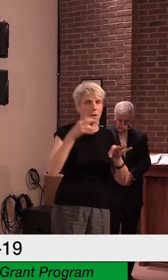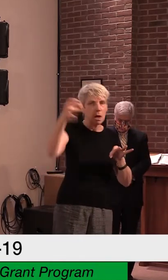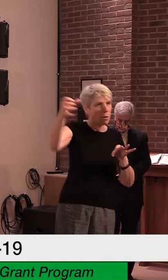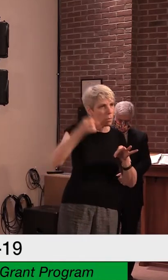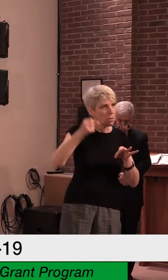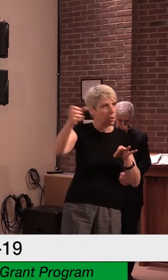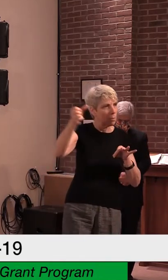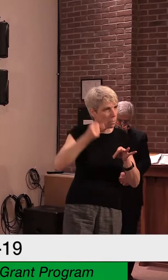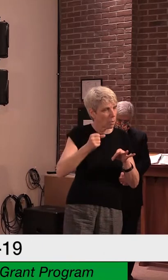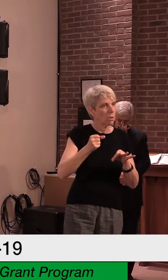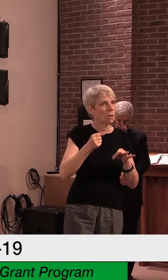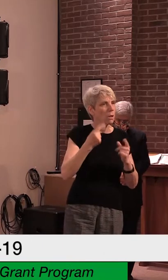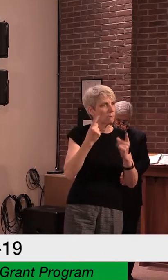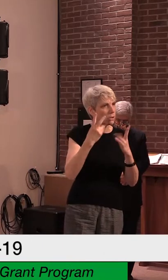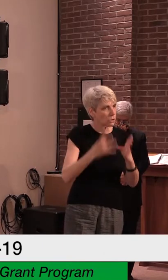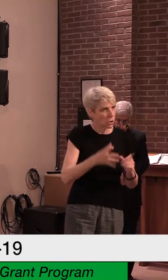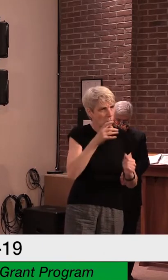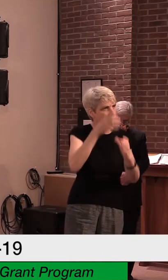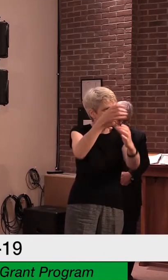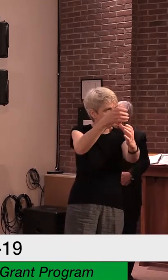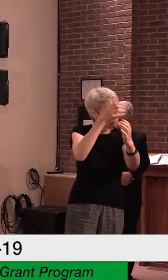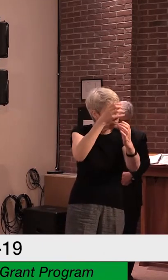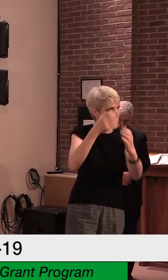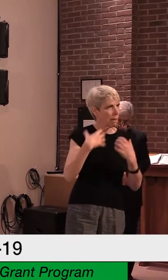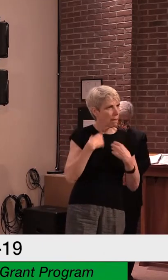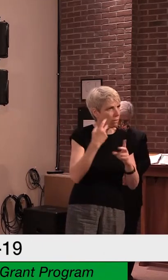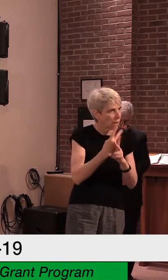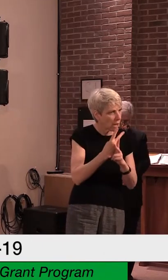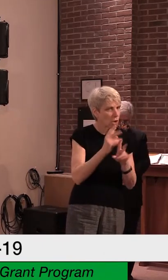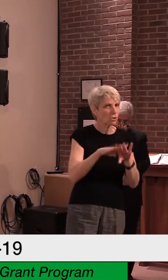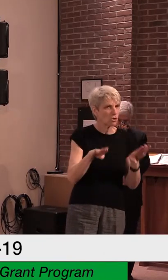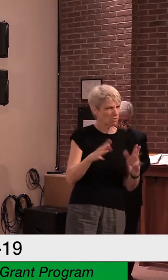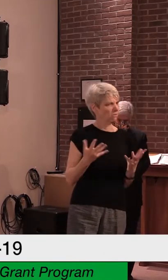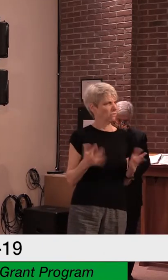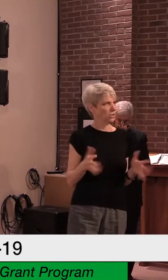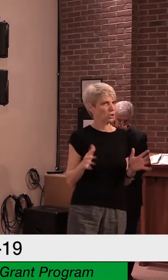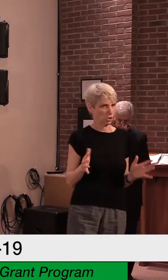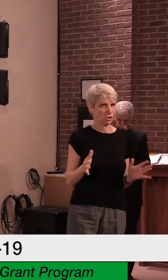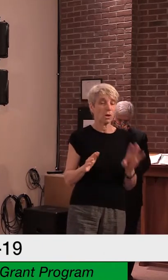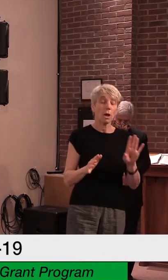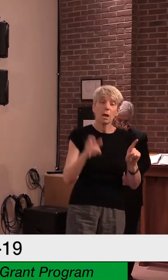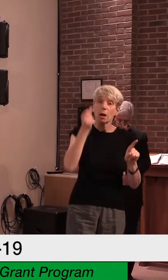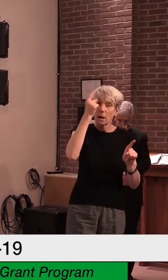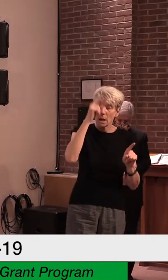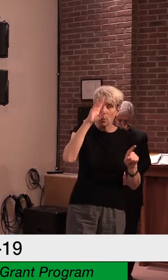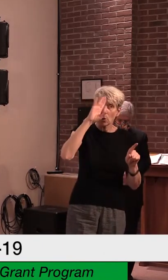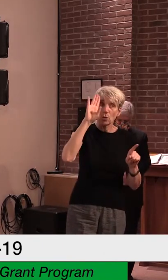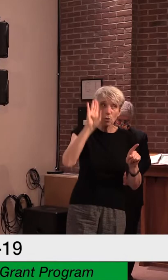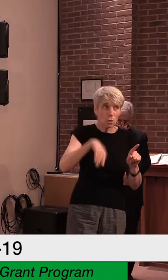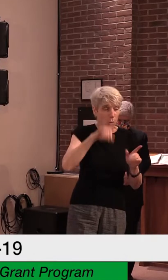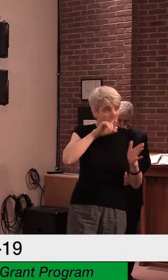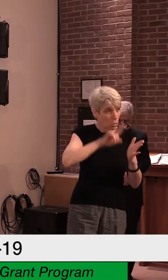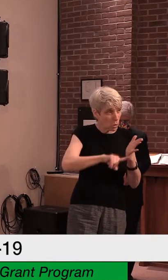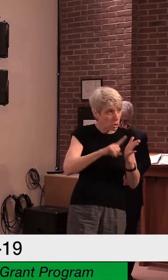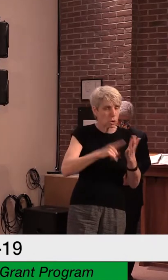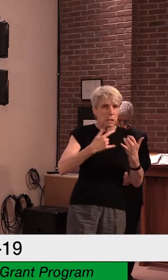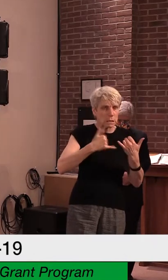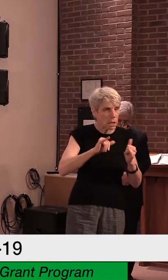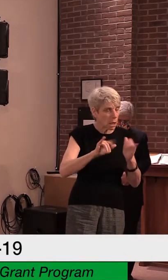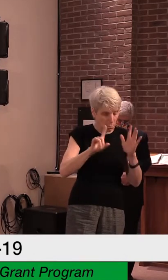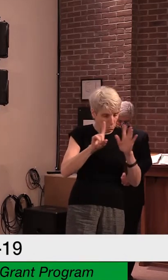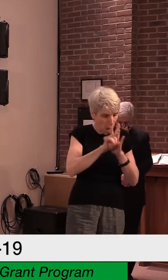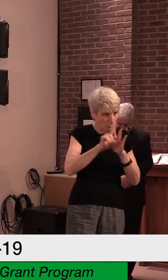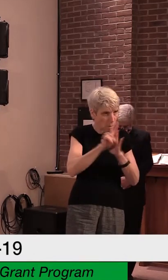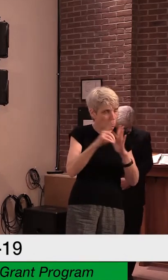But I would like to discuss the fact that information in this pandemic continues to evolve quite rapidly, and that